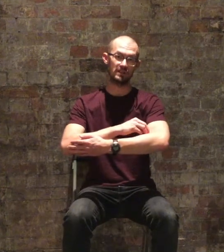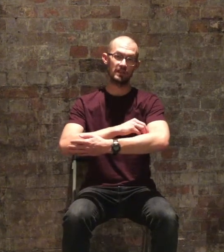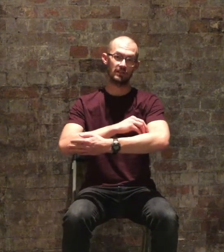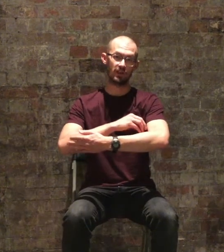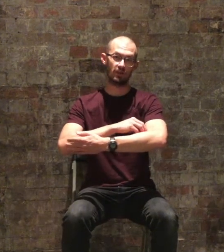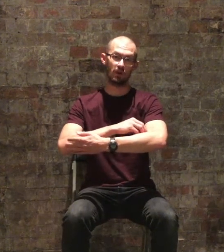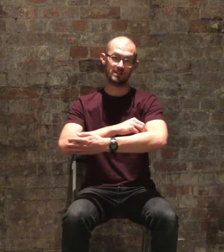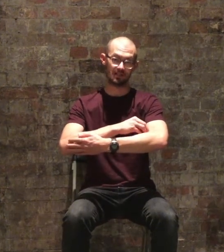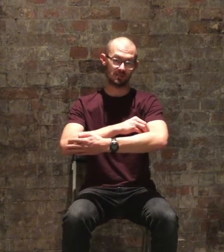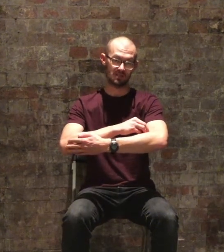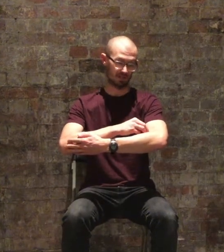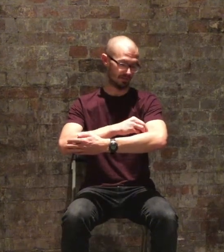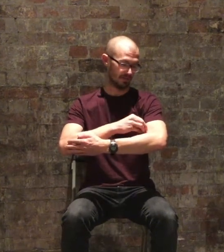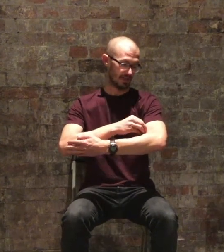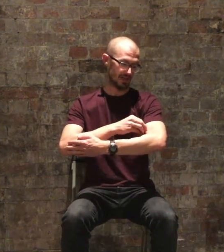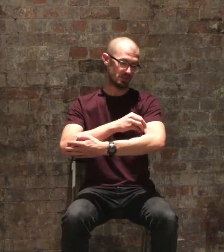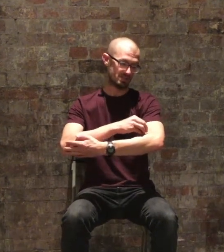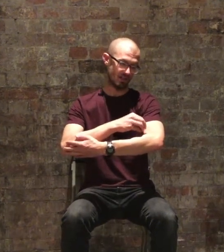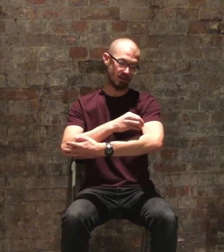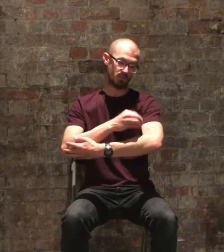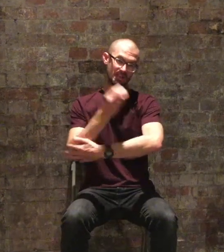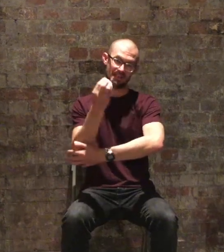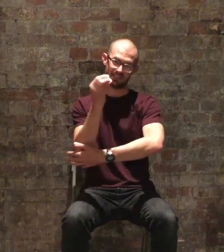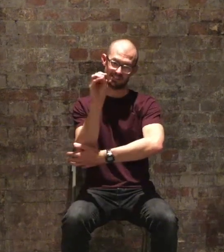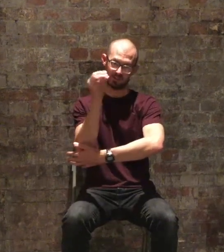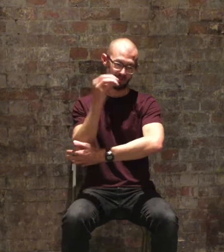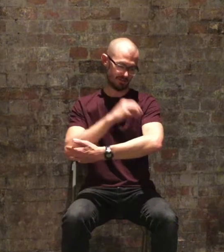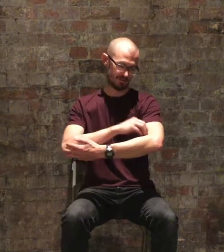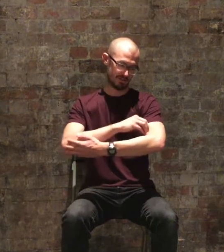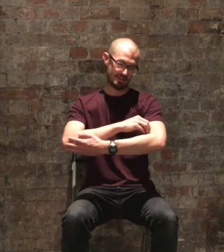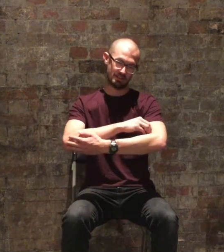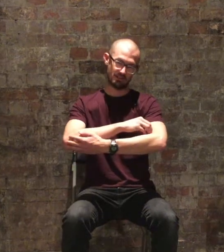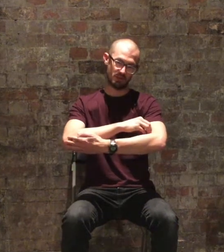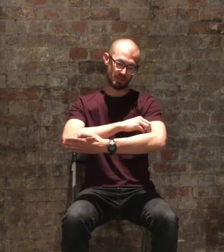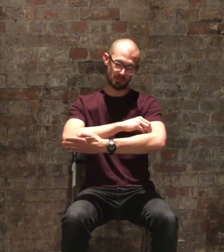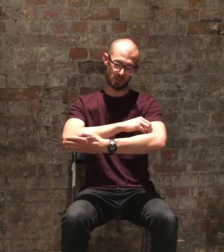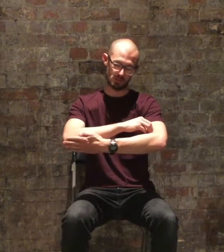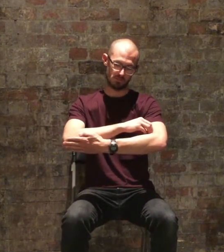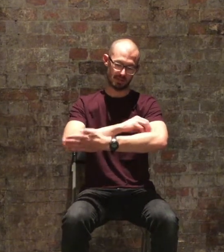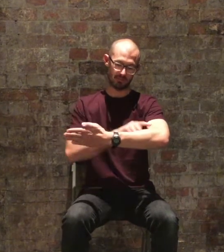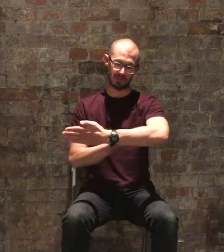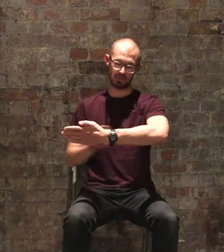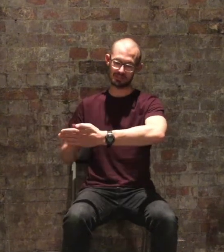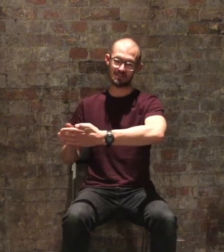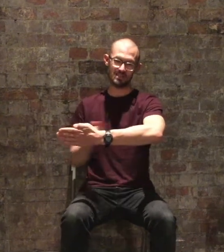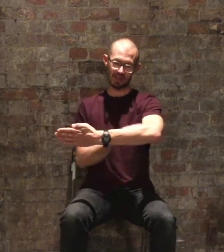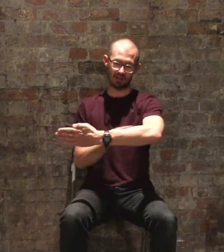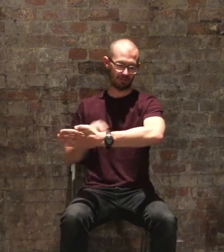the rising of the sun and we start with a little sun right at the bottom and this is the earth